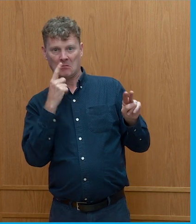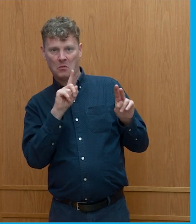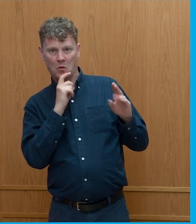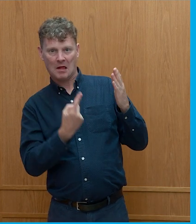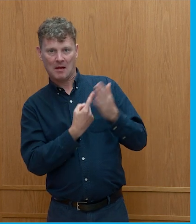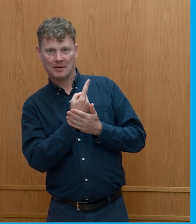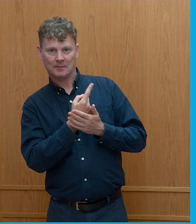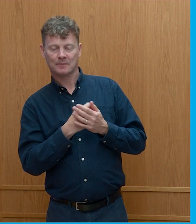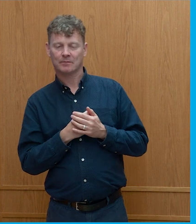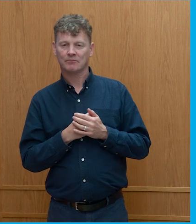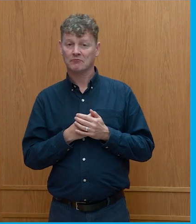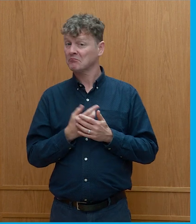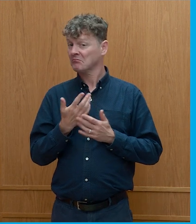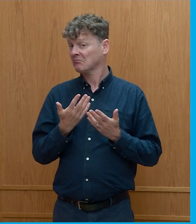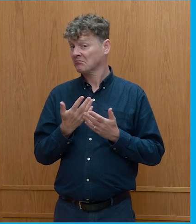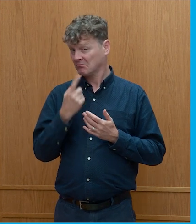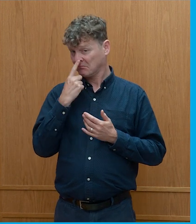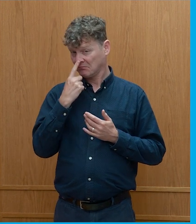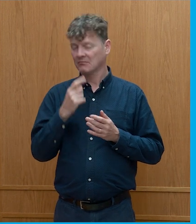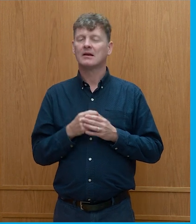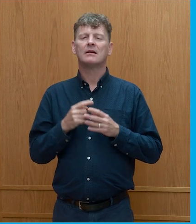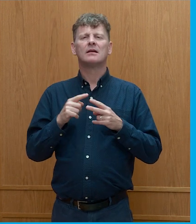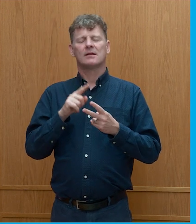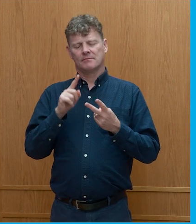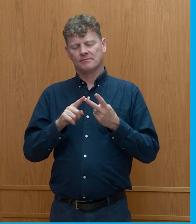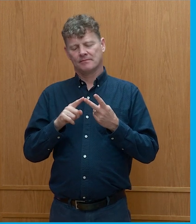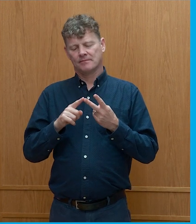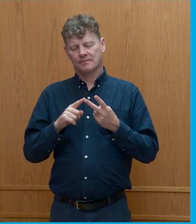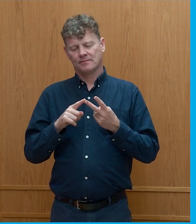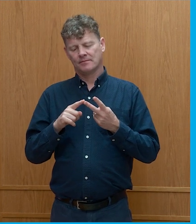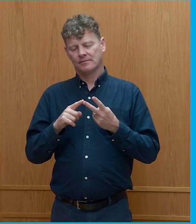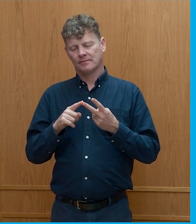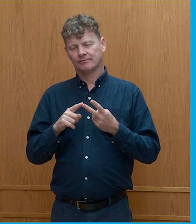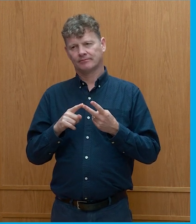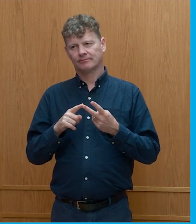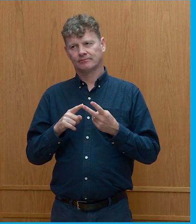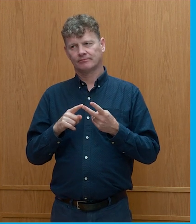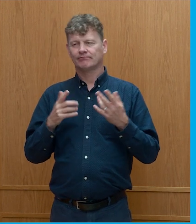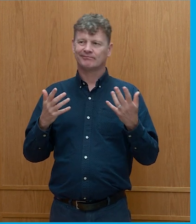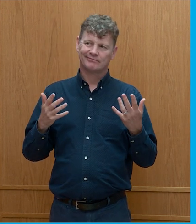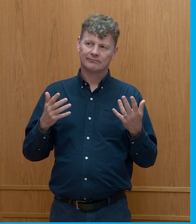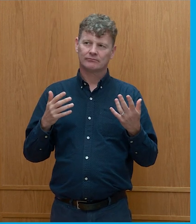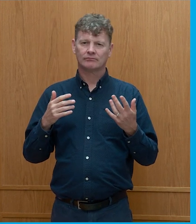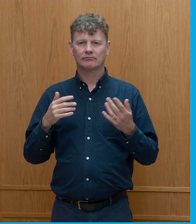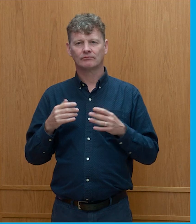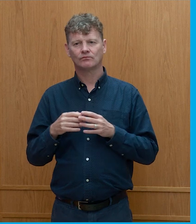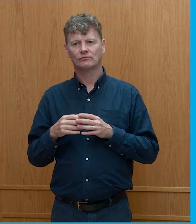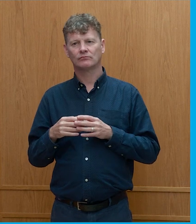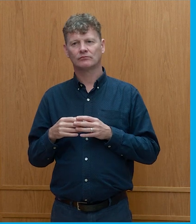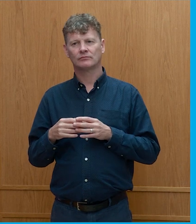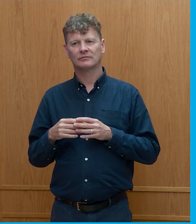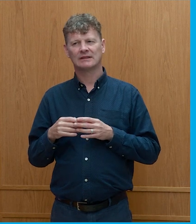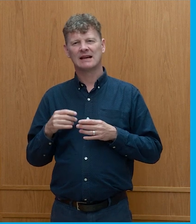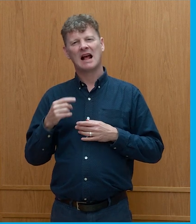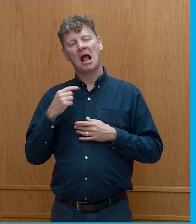i think it's interesting um and then you know i'm gonna throw a little bit of a difference